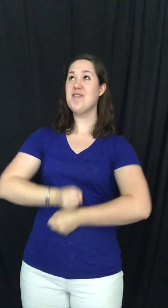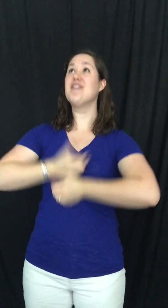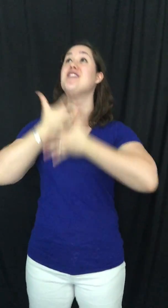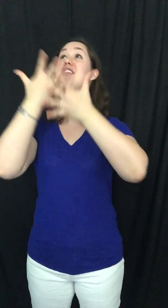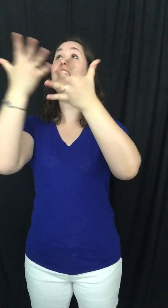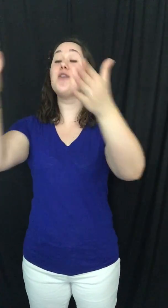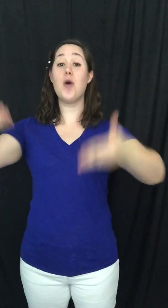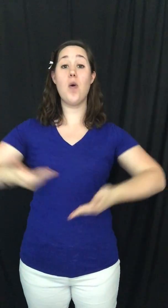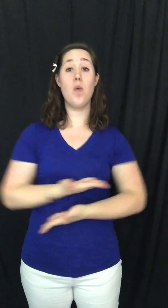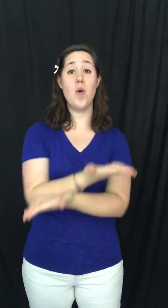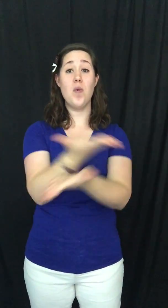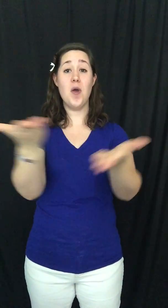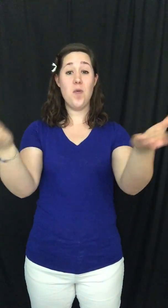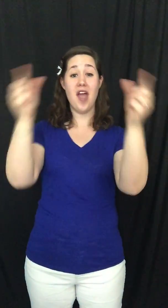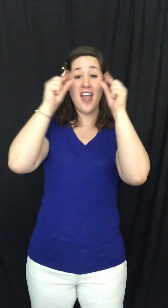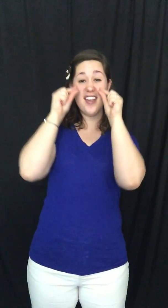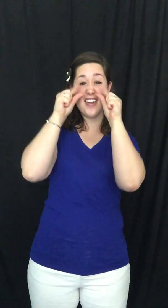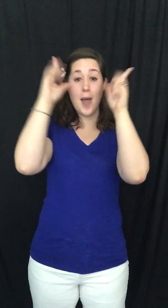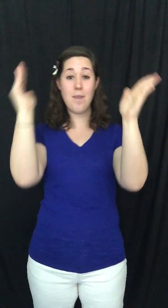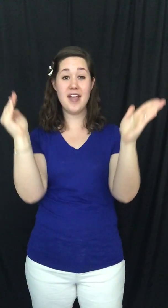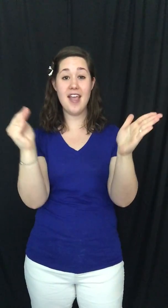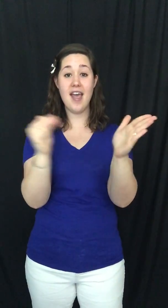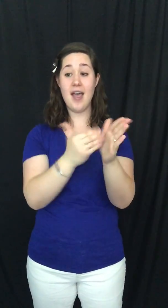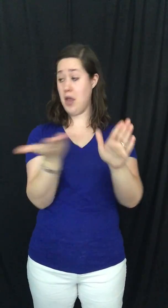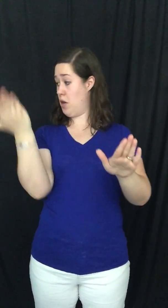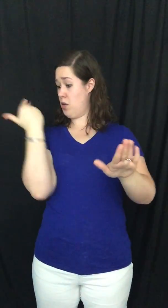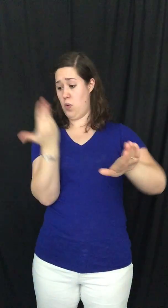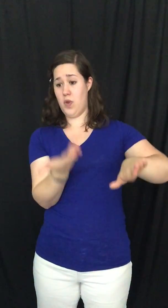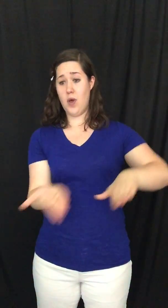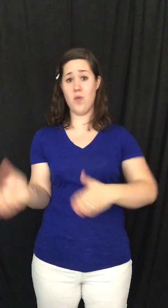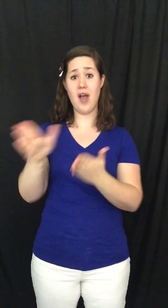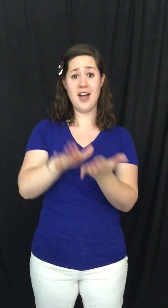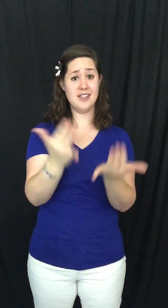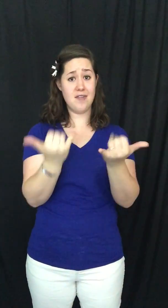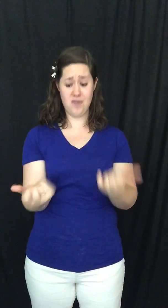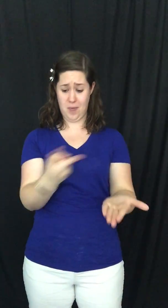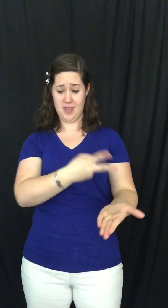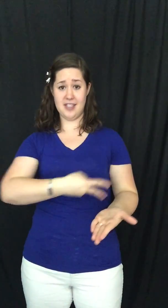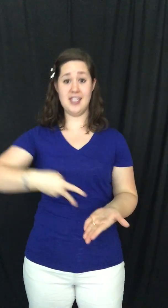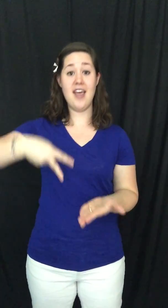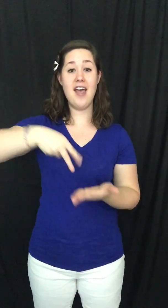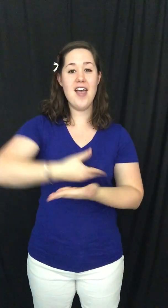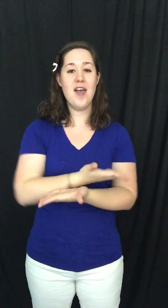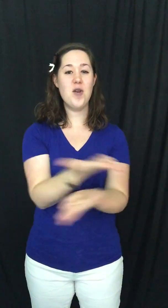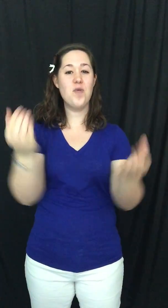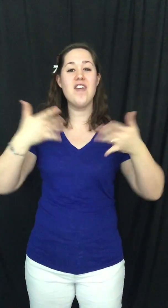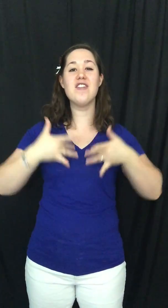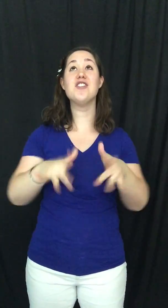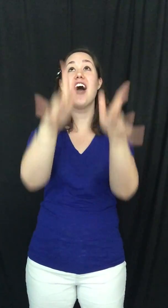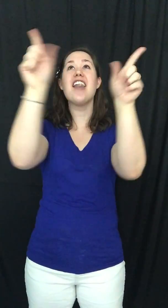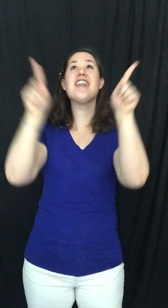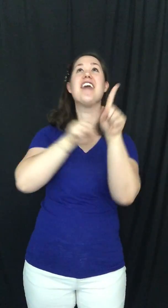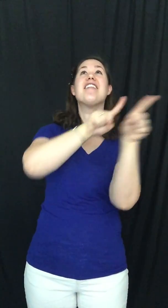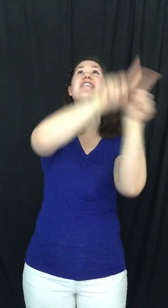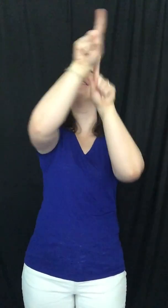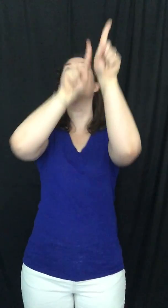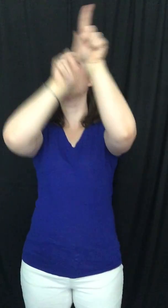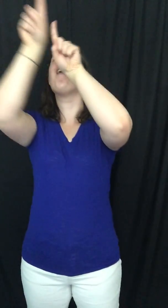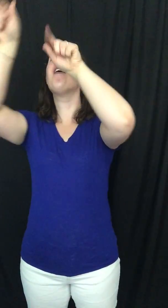crescendo We are waking up again We are rising from the dead We are shining like the stars